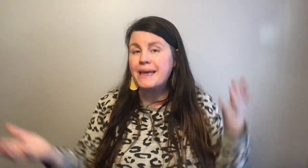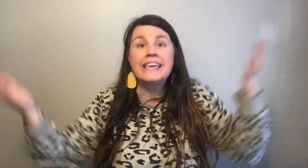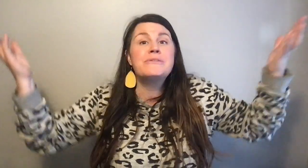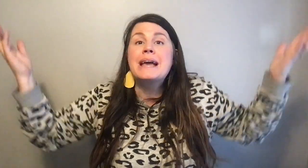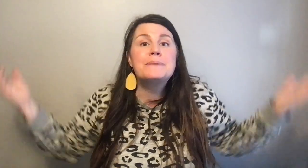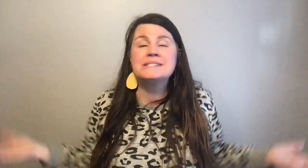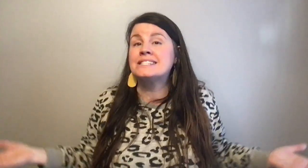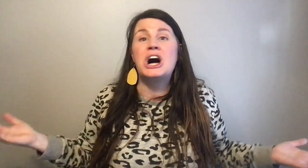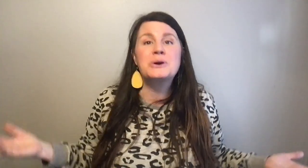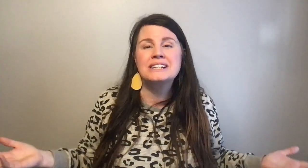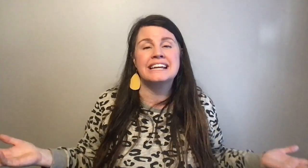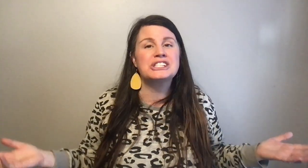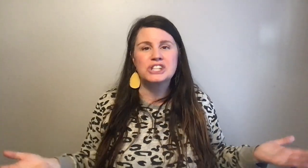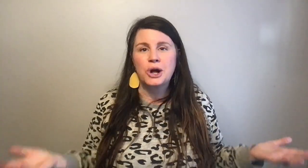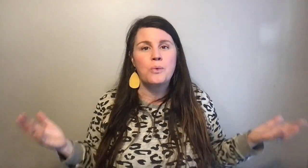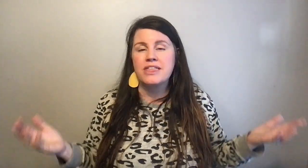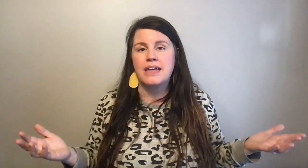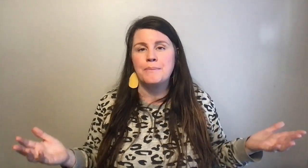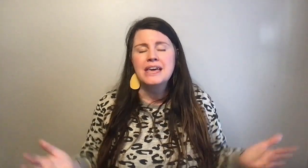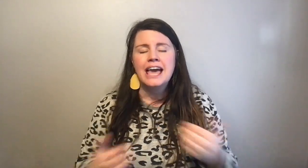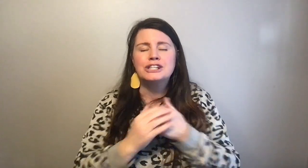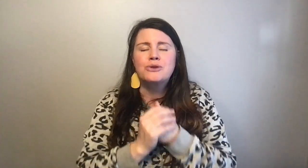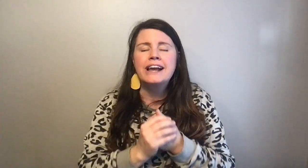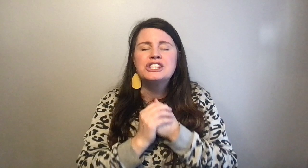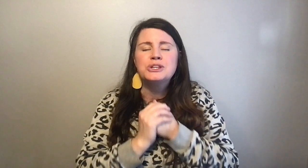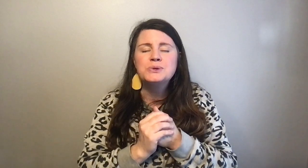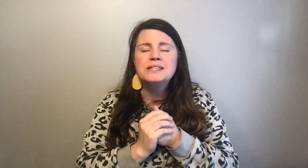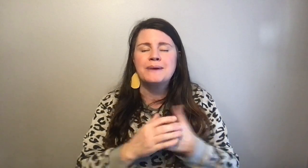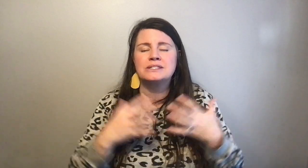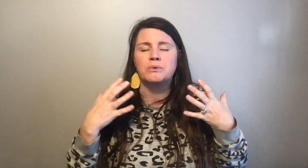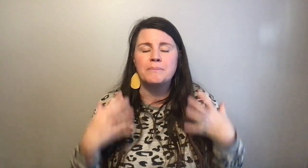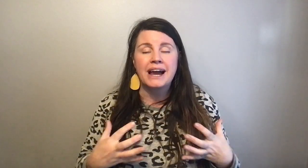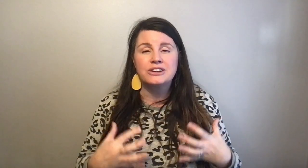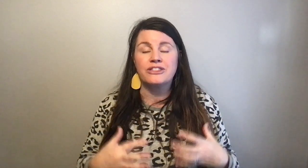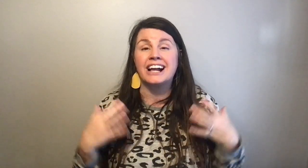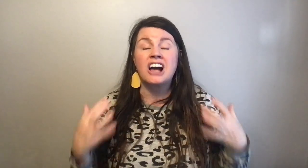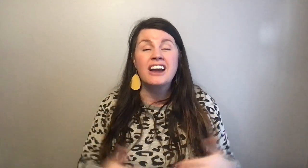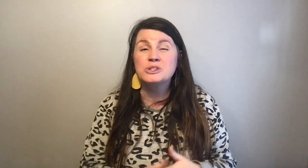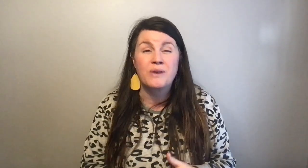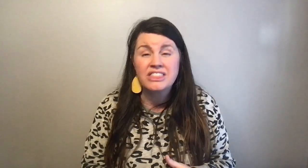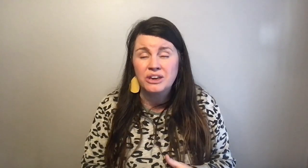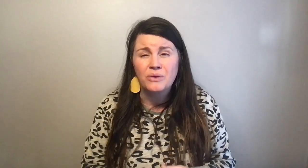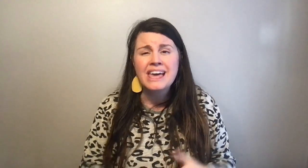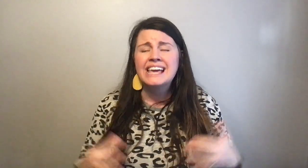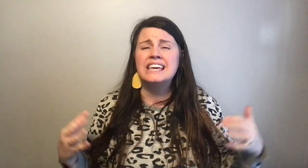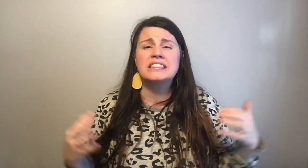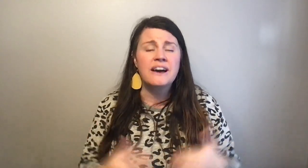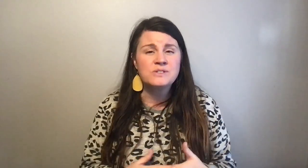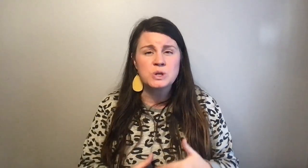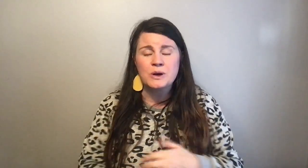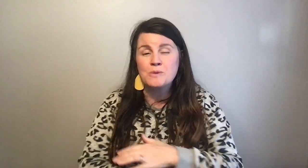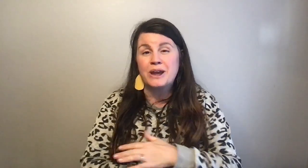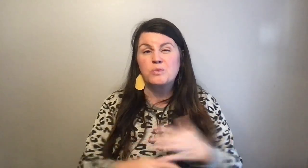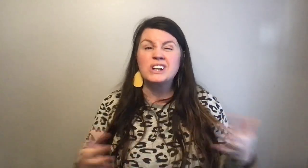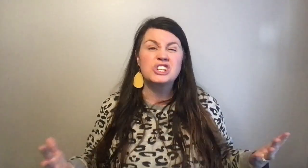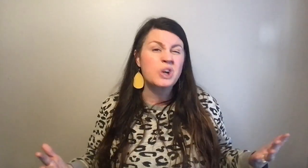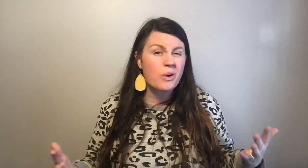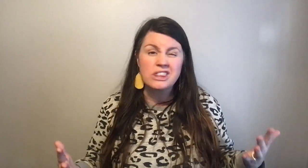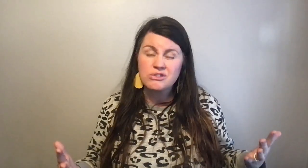Even make up a song or a dance to go with them. And try to use them as a reminder that God is with you. He loves you. And no matter what you're going through,